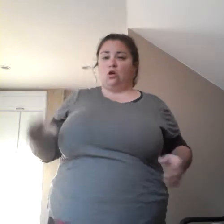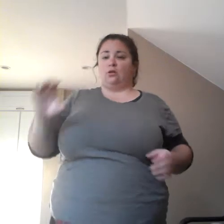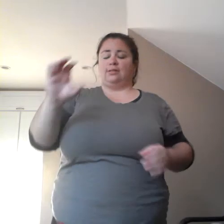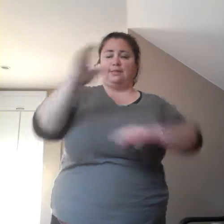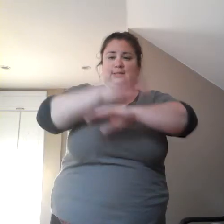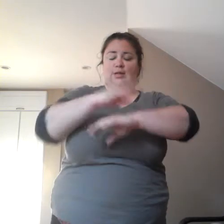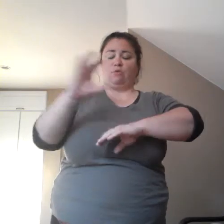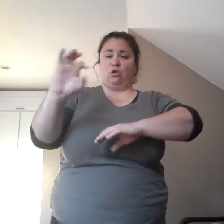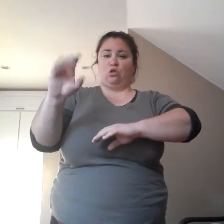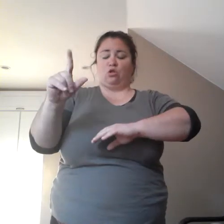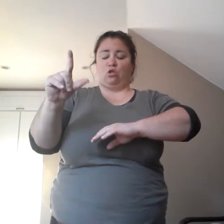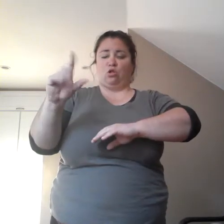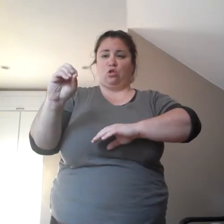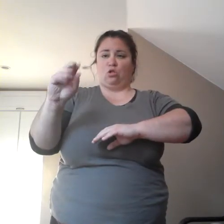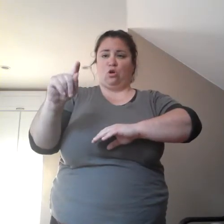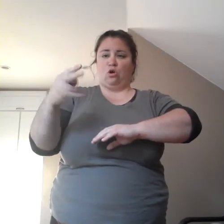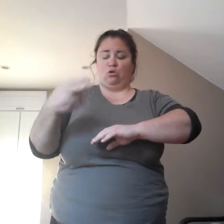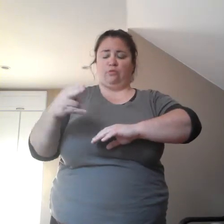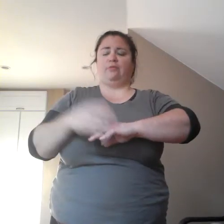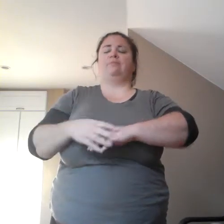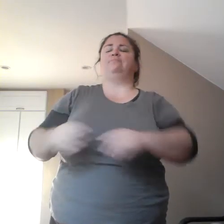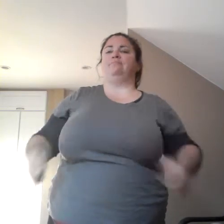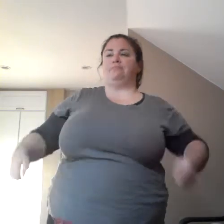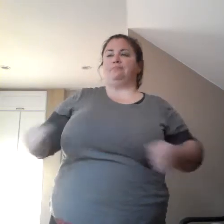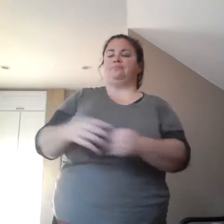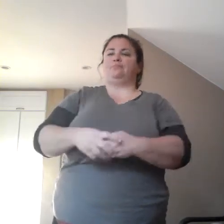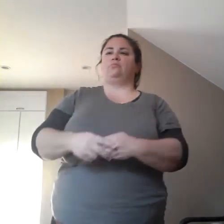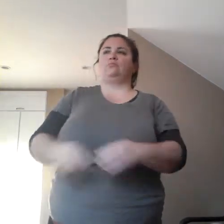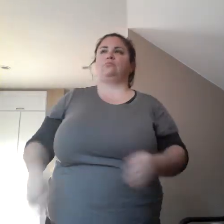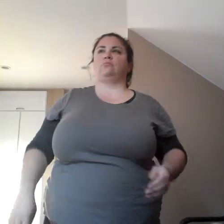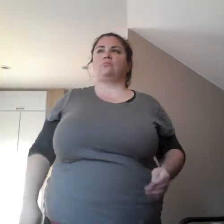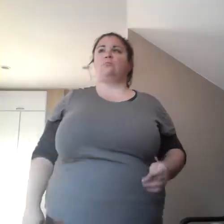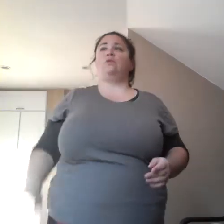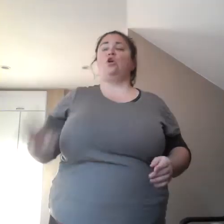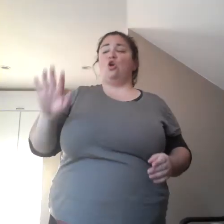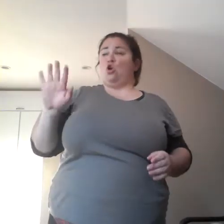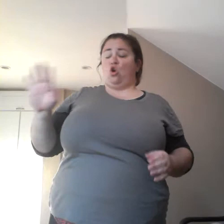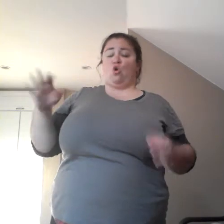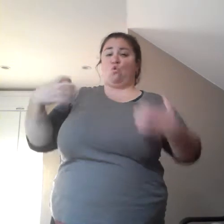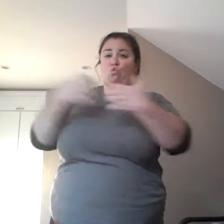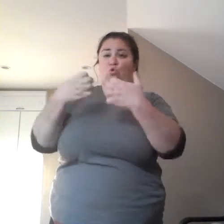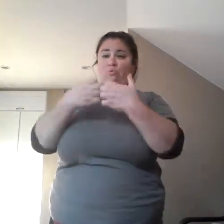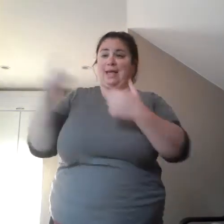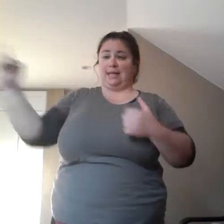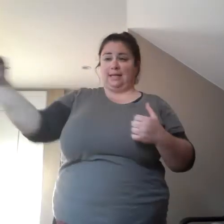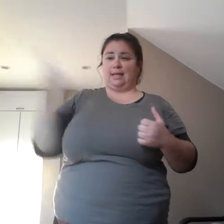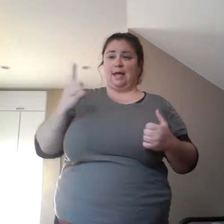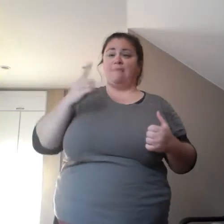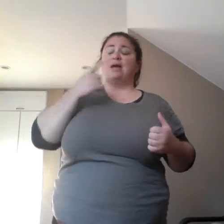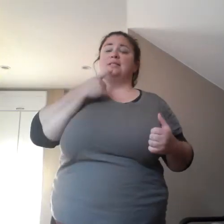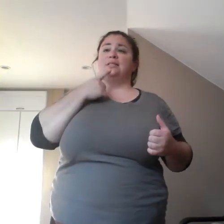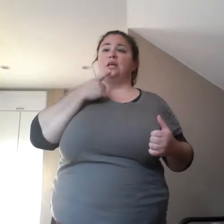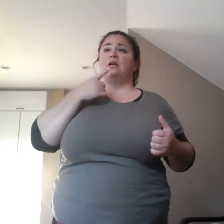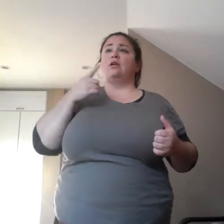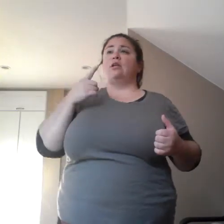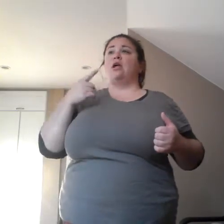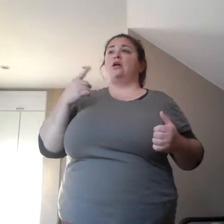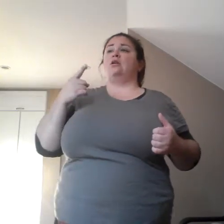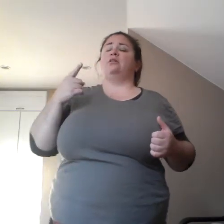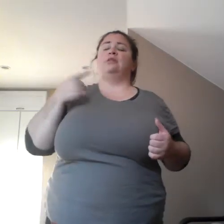she, very embarrassingly, that's a word, went back up to her room and the